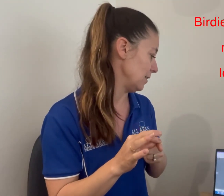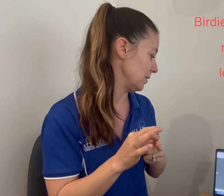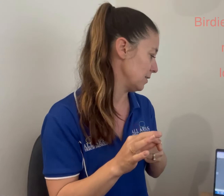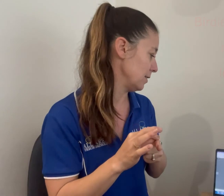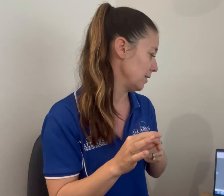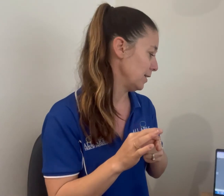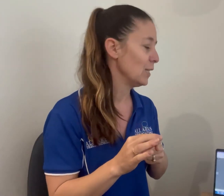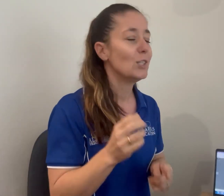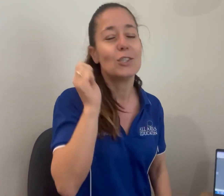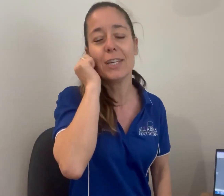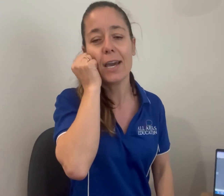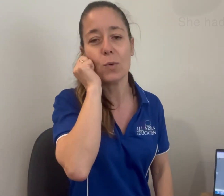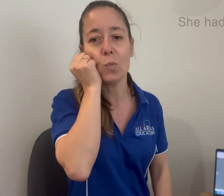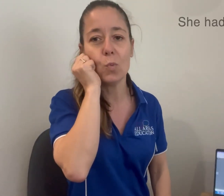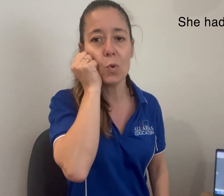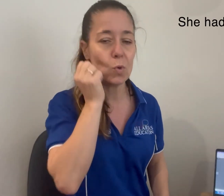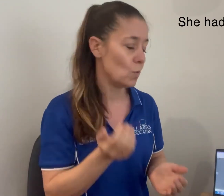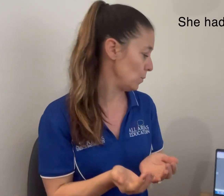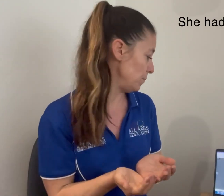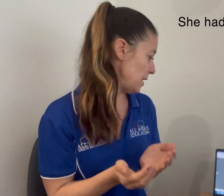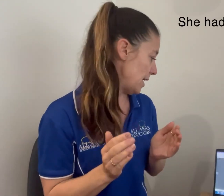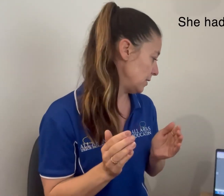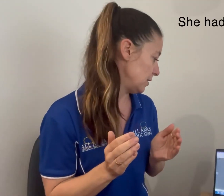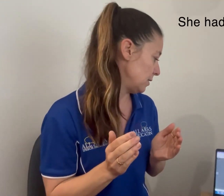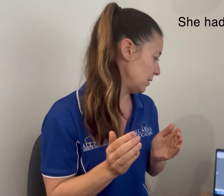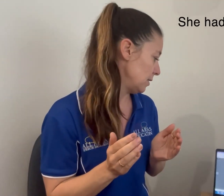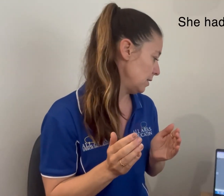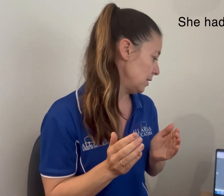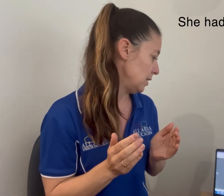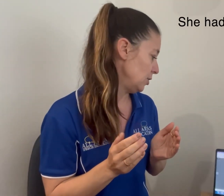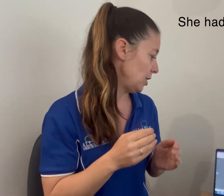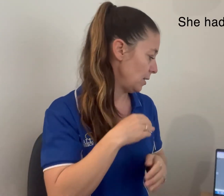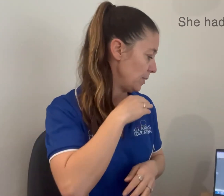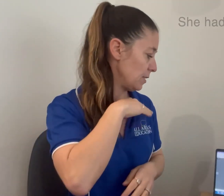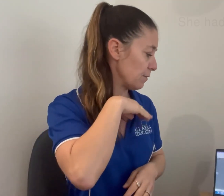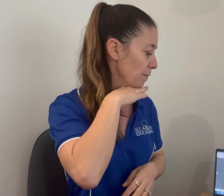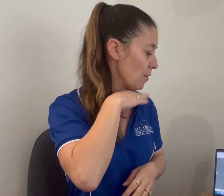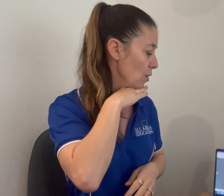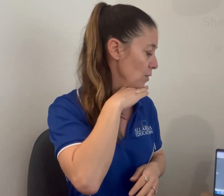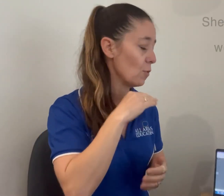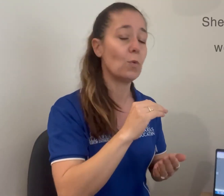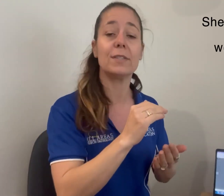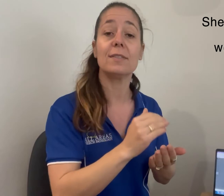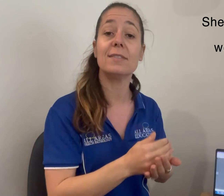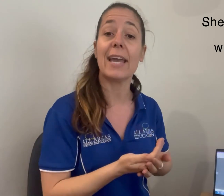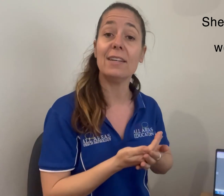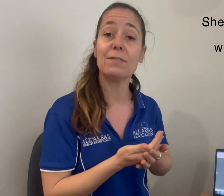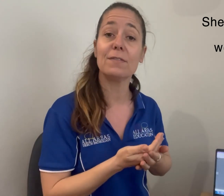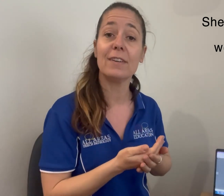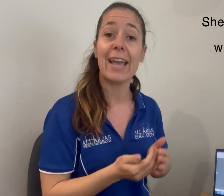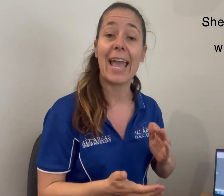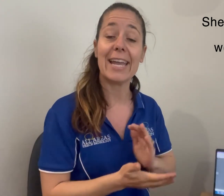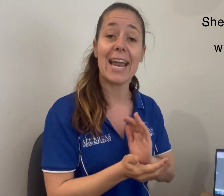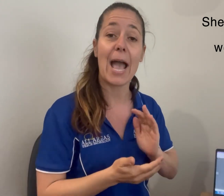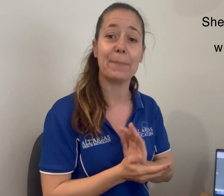She had a warm nest. She and Mr Frog were safe and happy